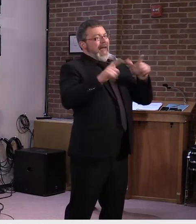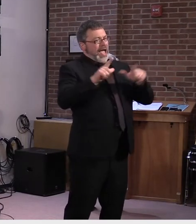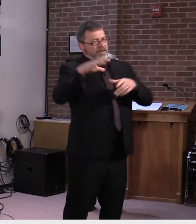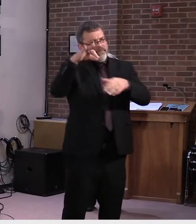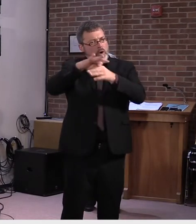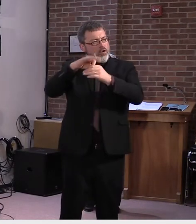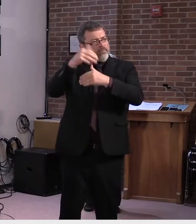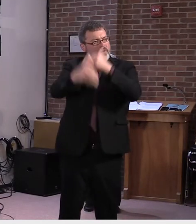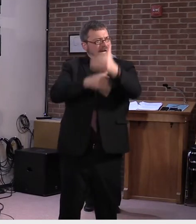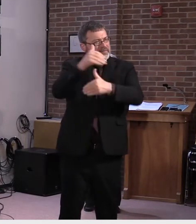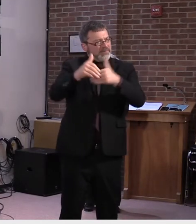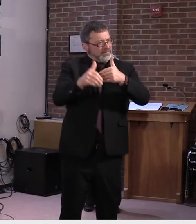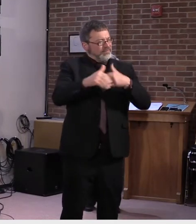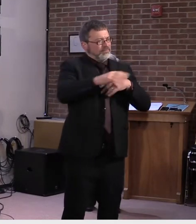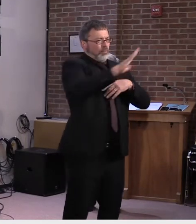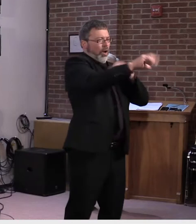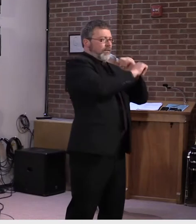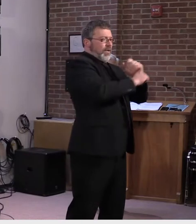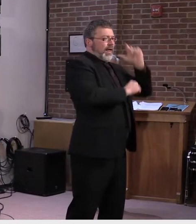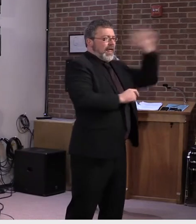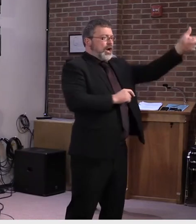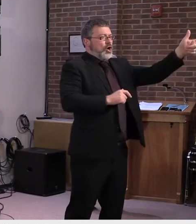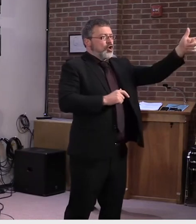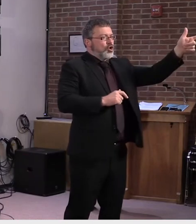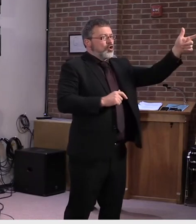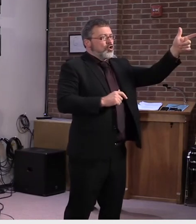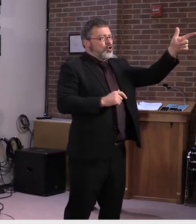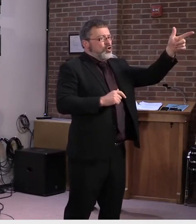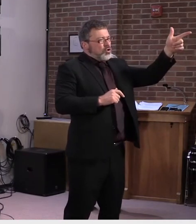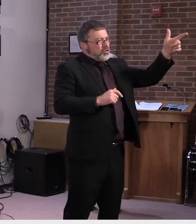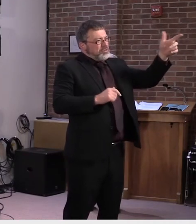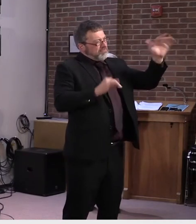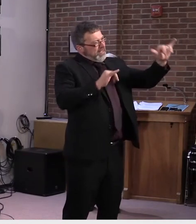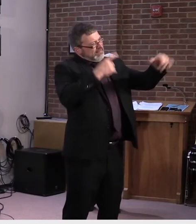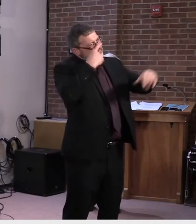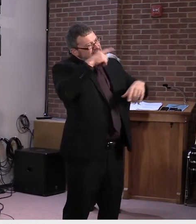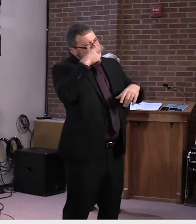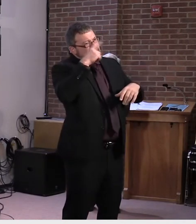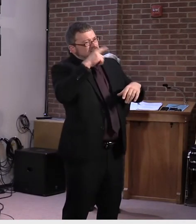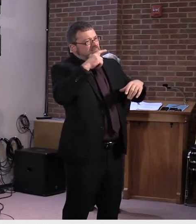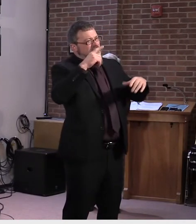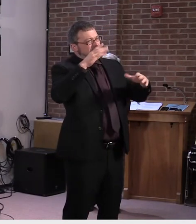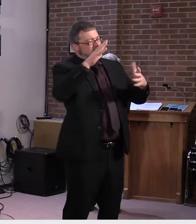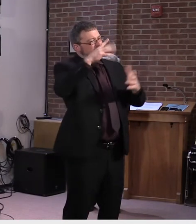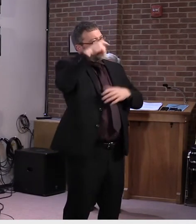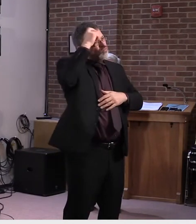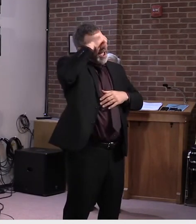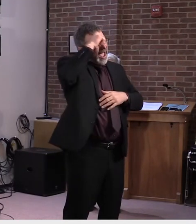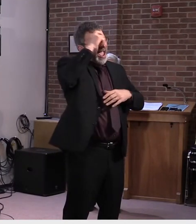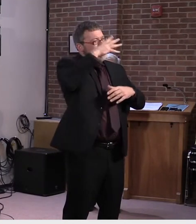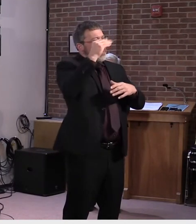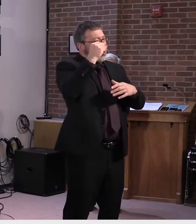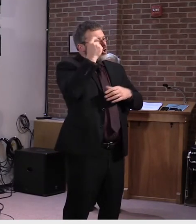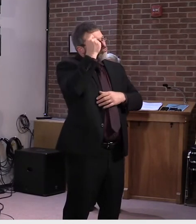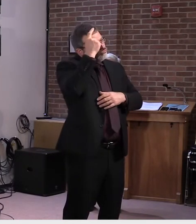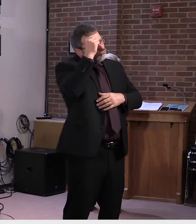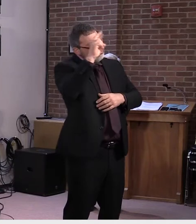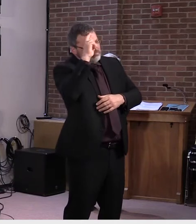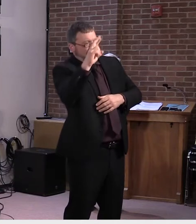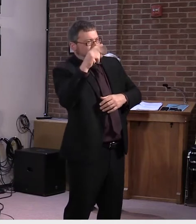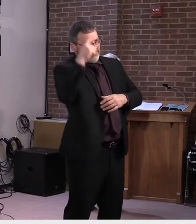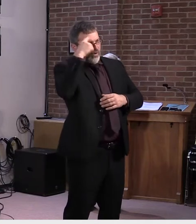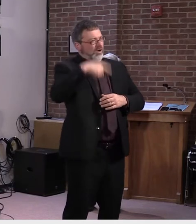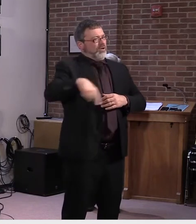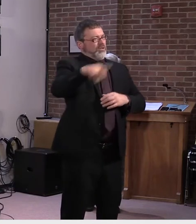he's the expert on the elections. I'll leave this in, uh, in his court. But if there's anything we can do to help, obviously we, we want to be able to, to